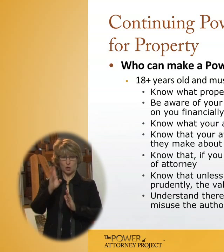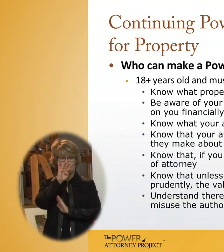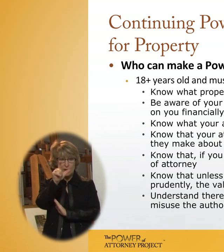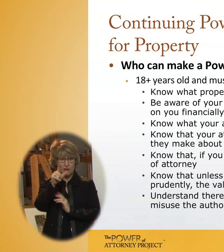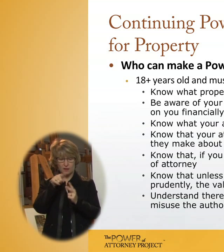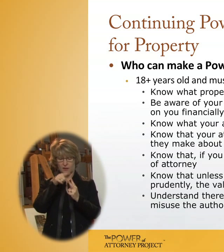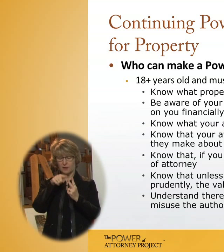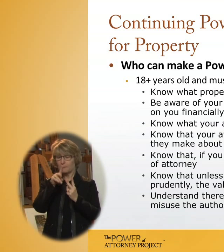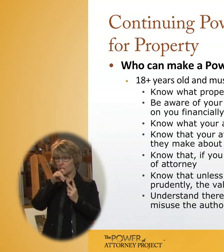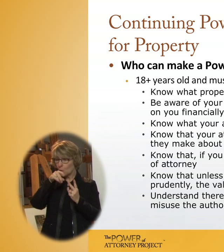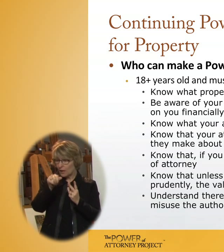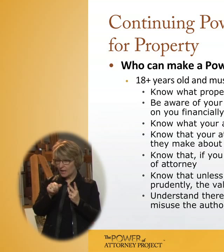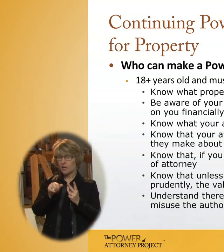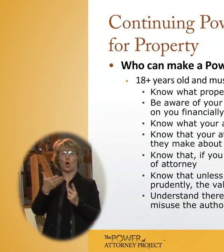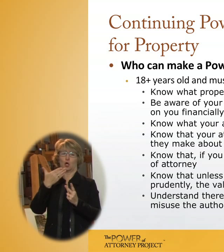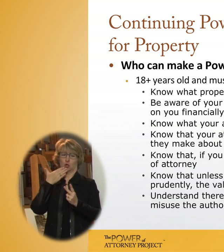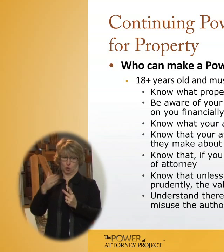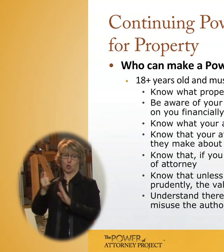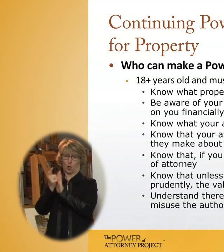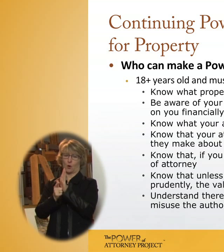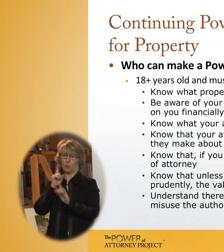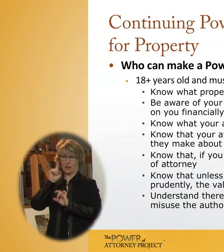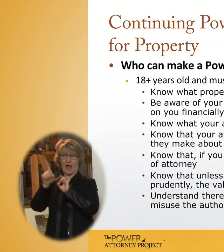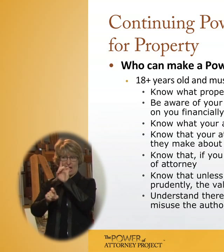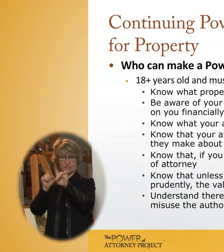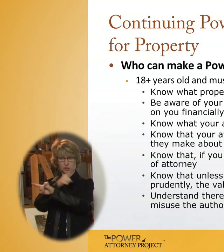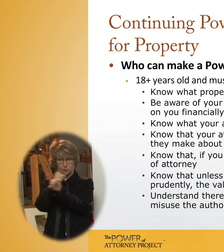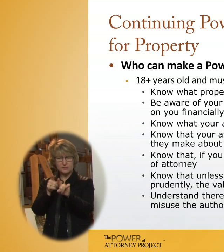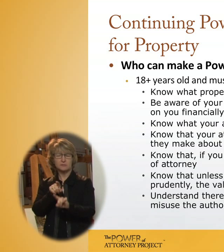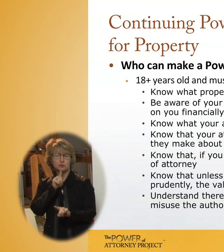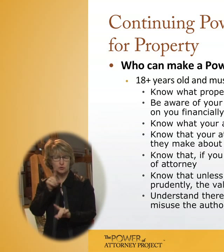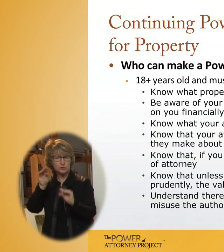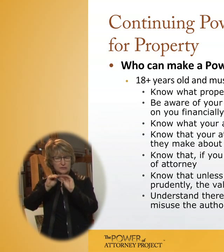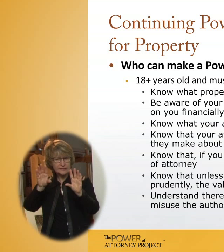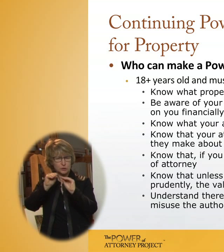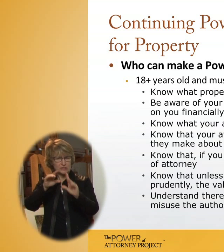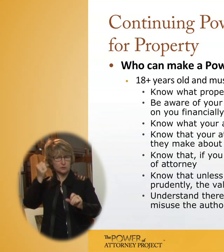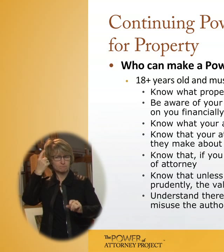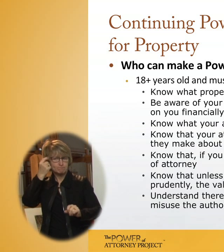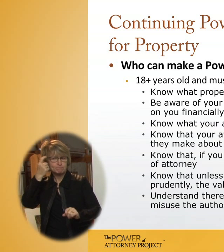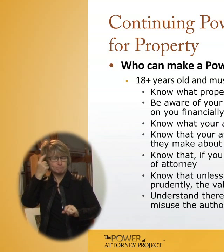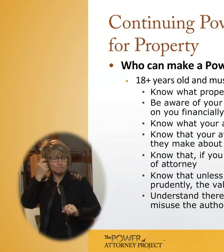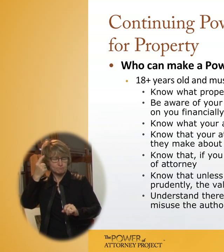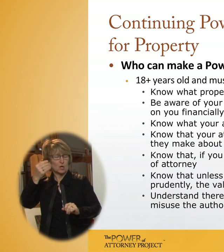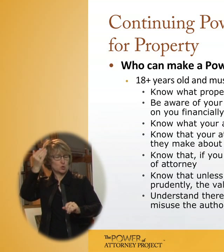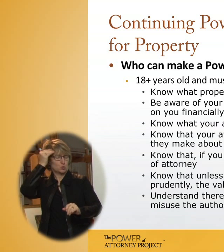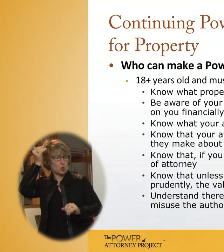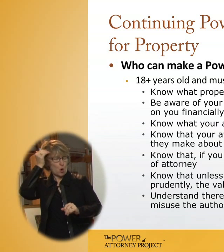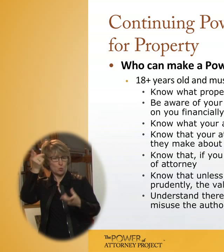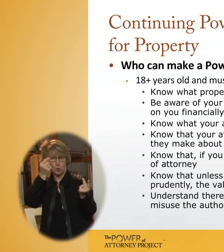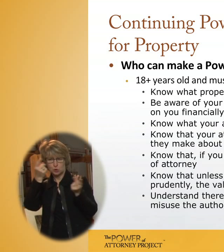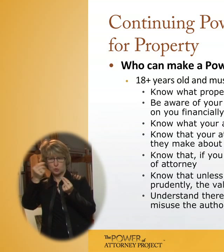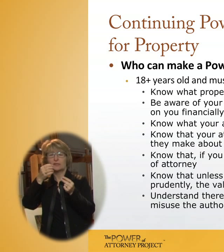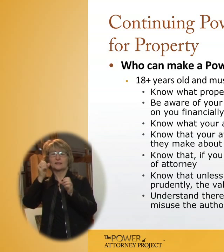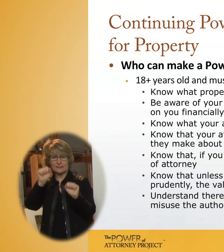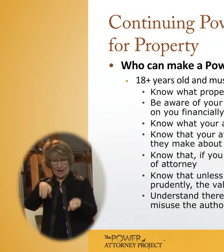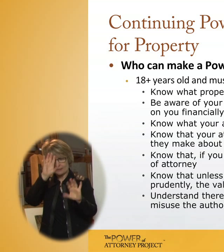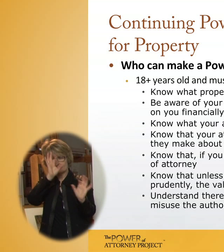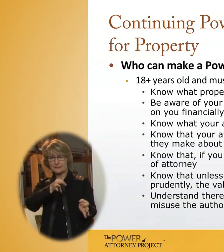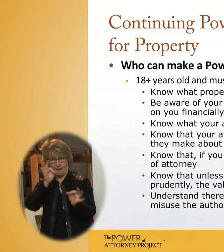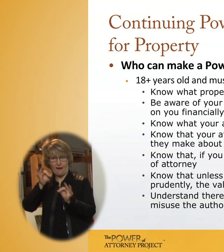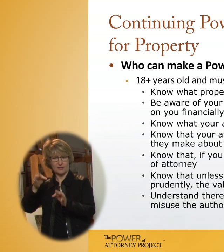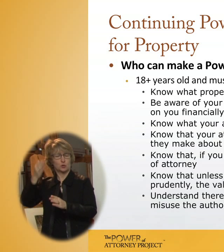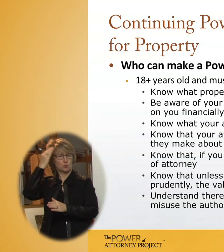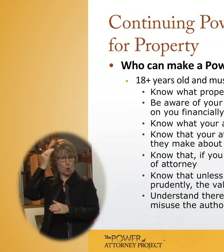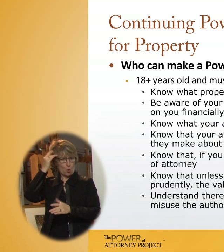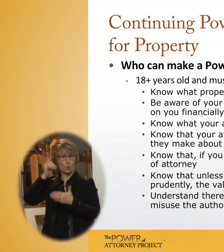of attorney, will ask you some of these questions to ensure you do indeed have the capacity and know what you're granting